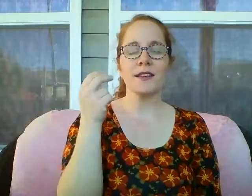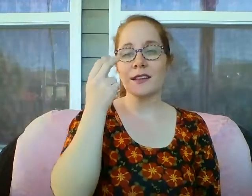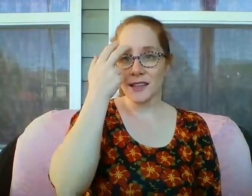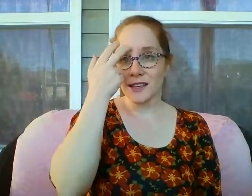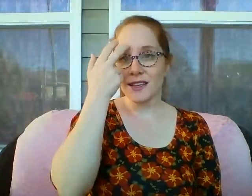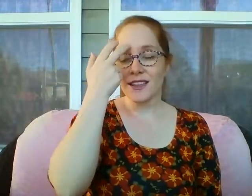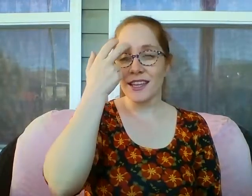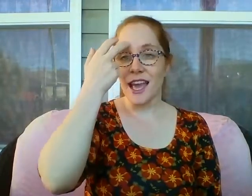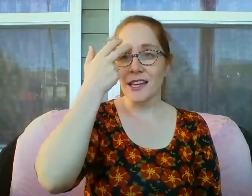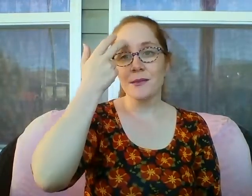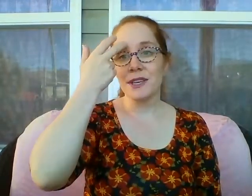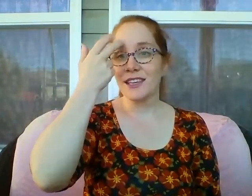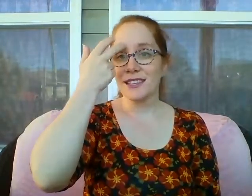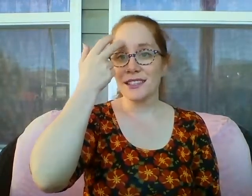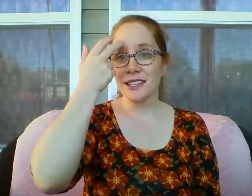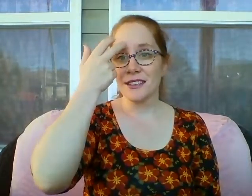the enemy is near.